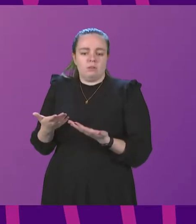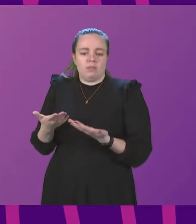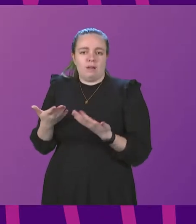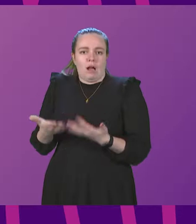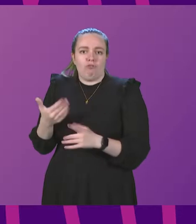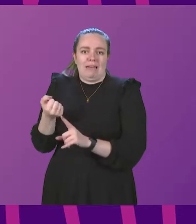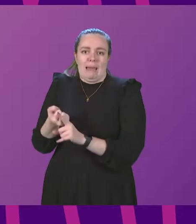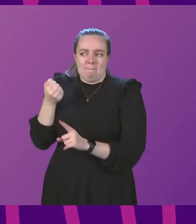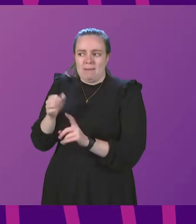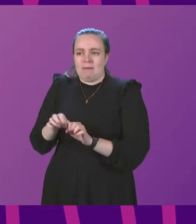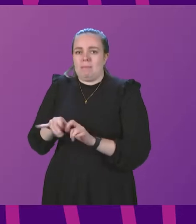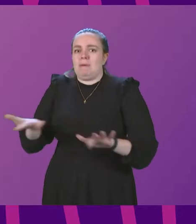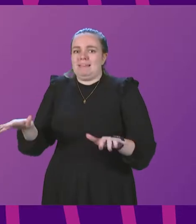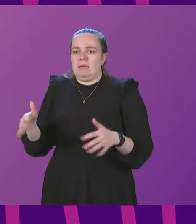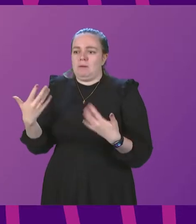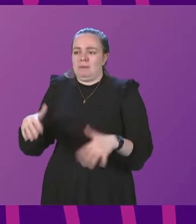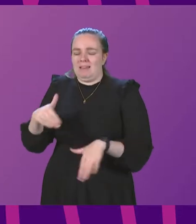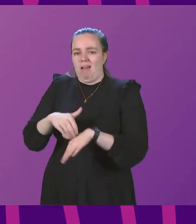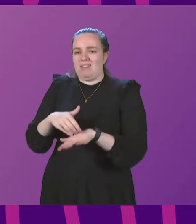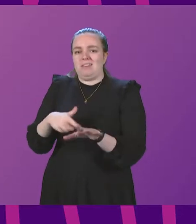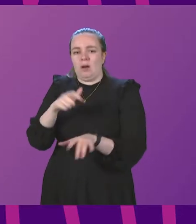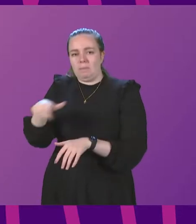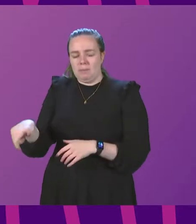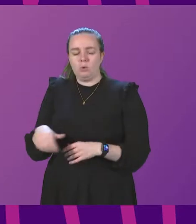impact that the pandemic has had on young people.